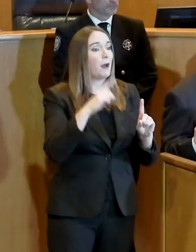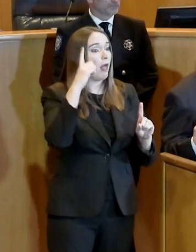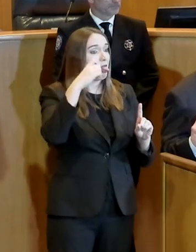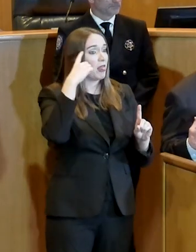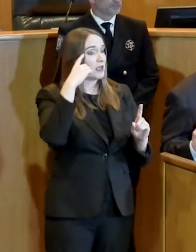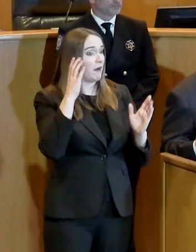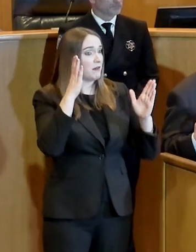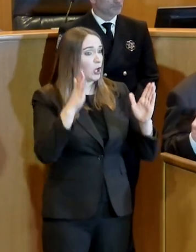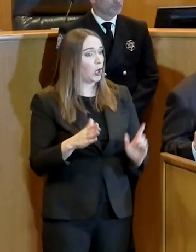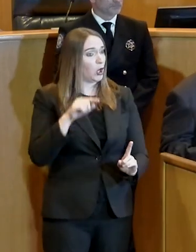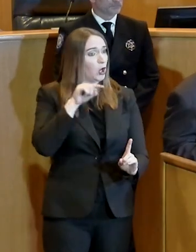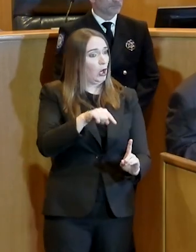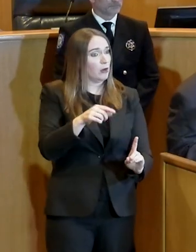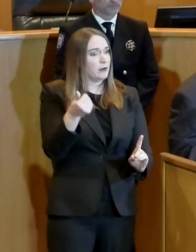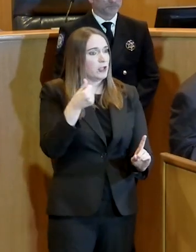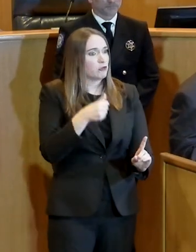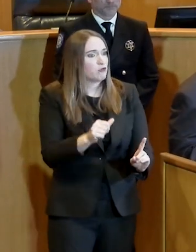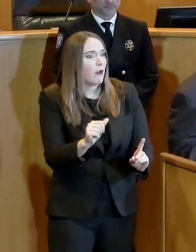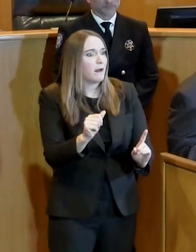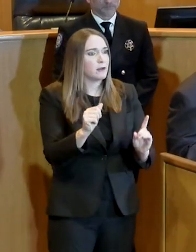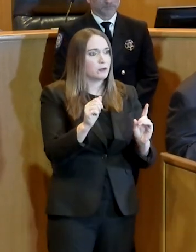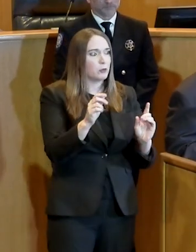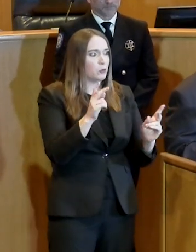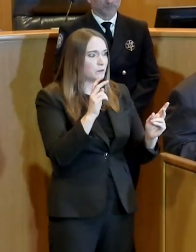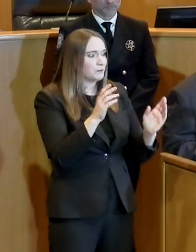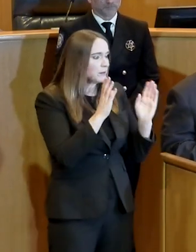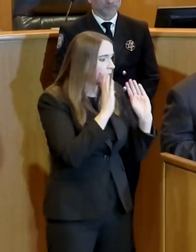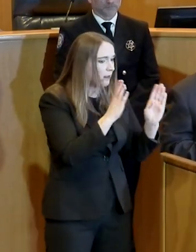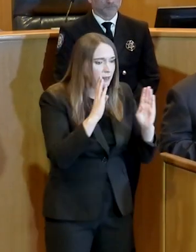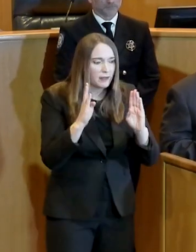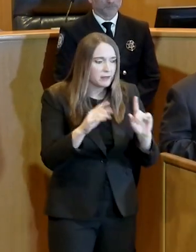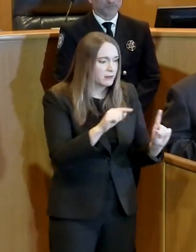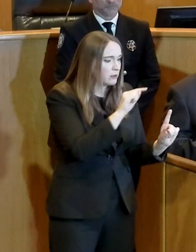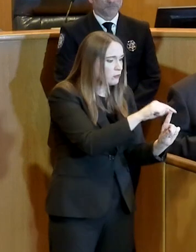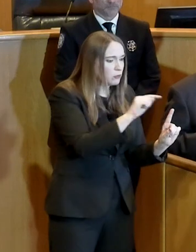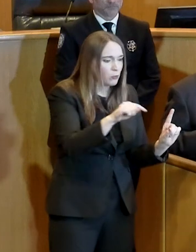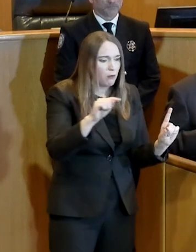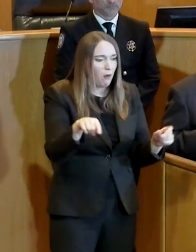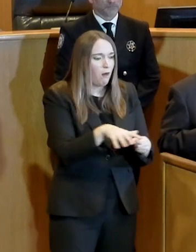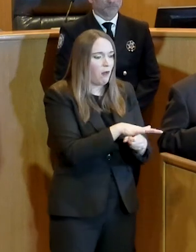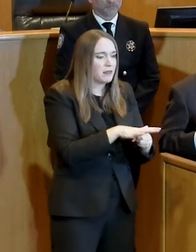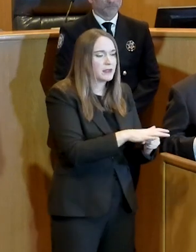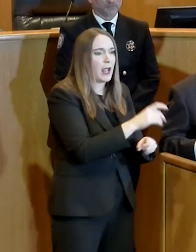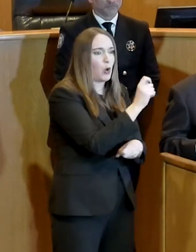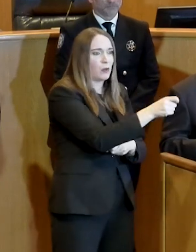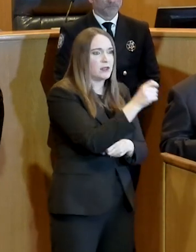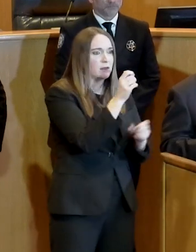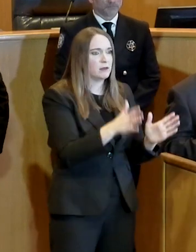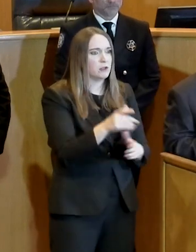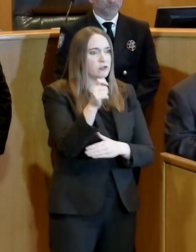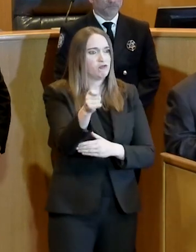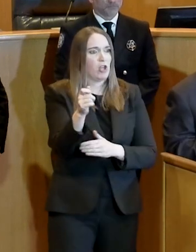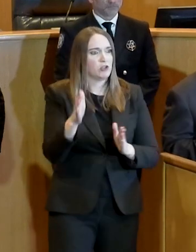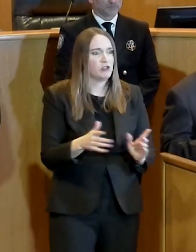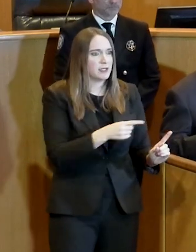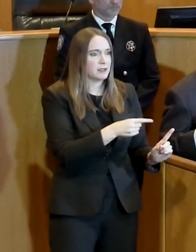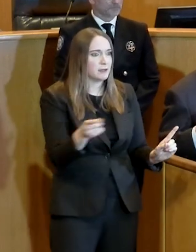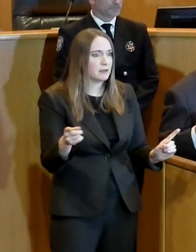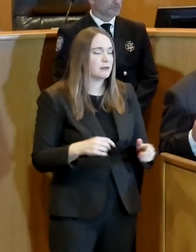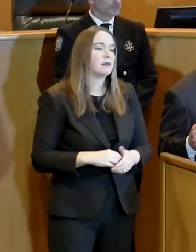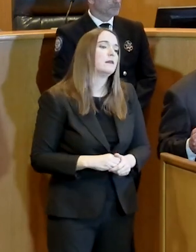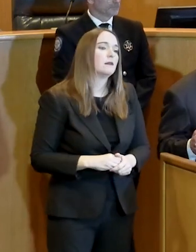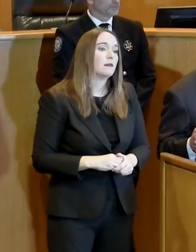listen to what the various county judges around the state are saying. And what I would say to that is this is very